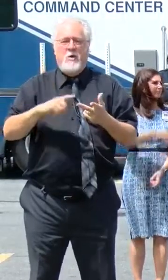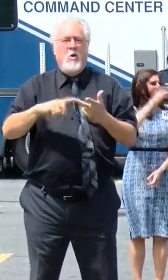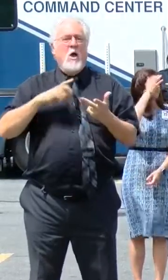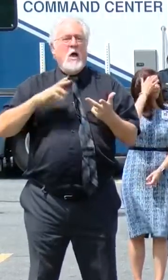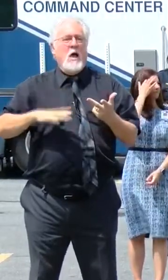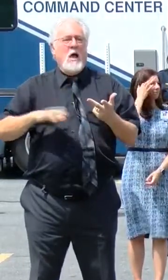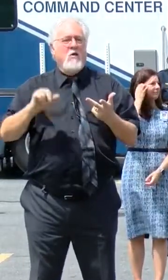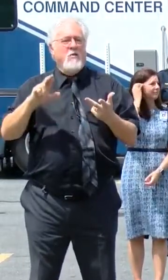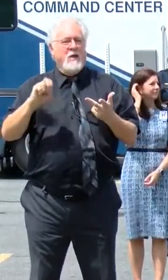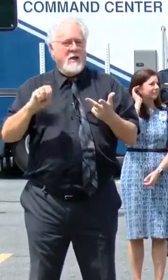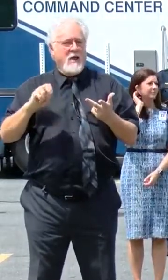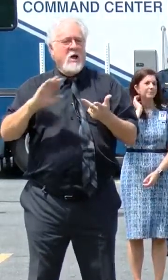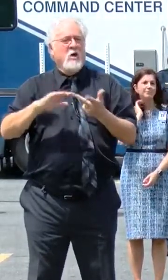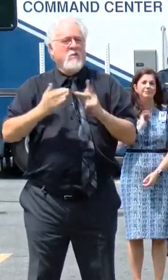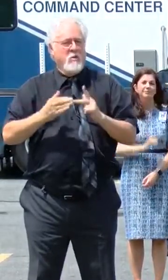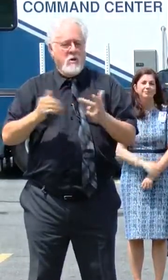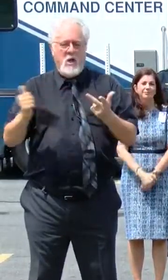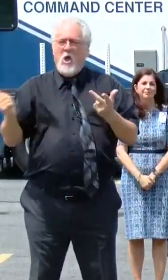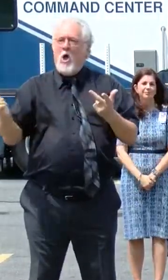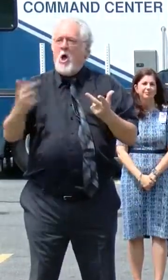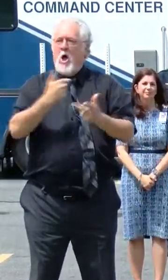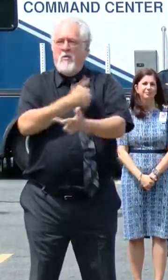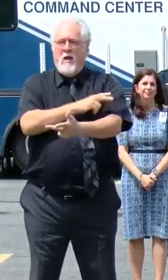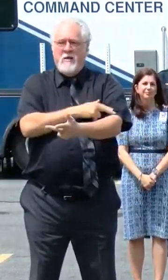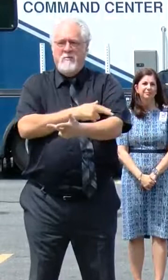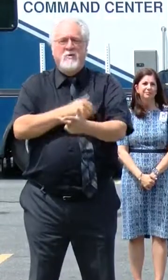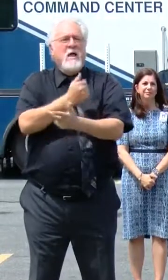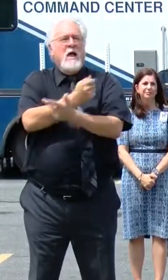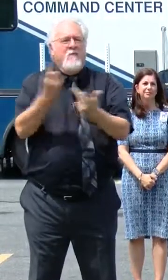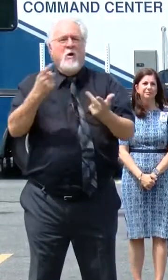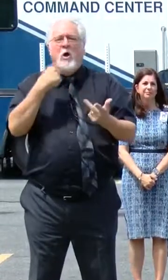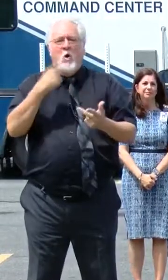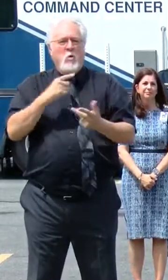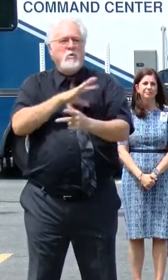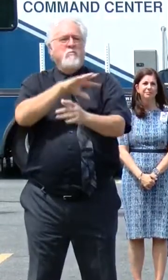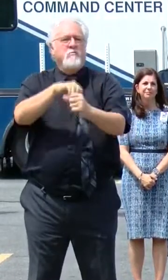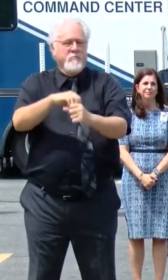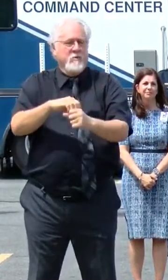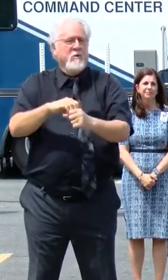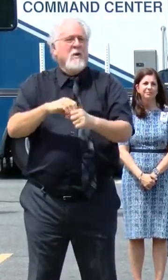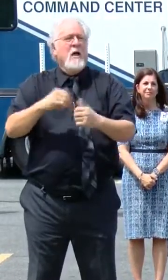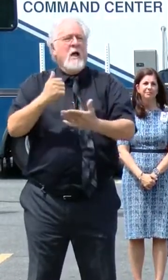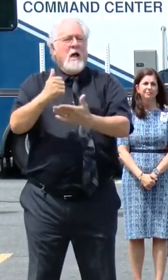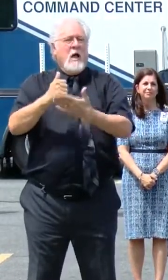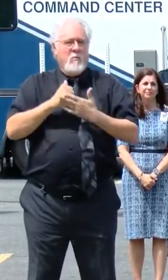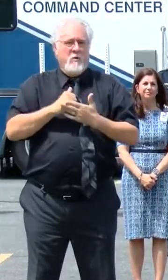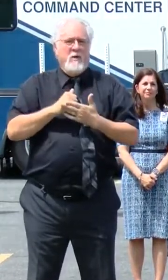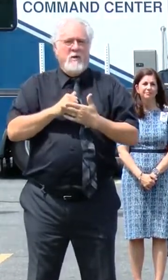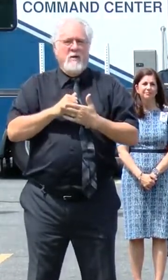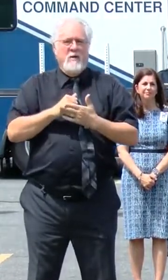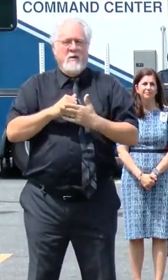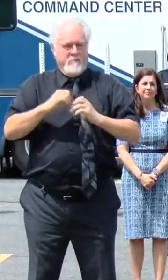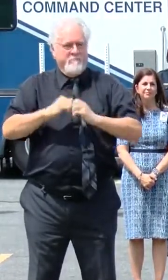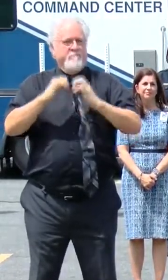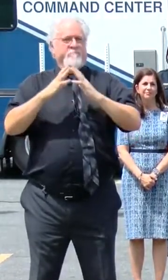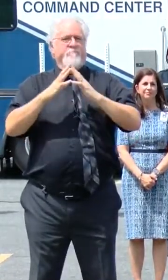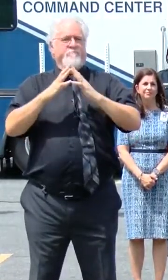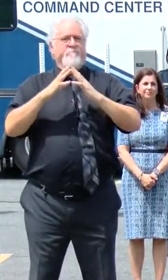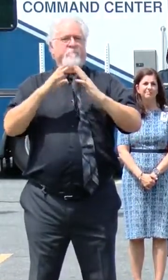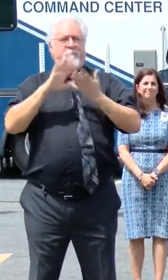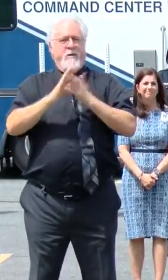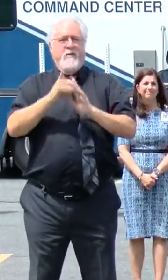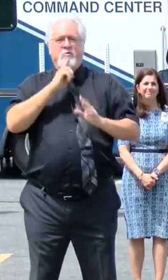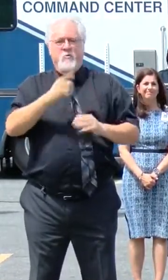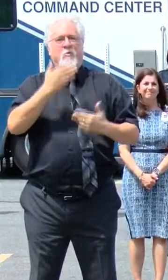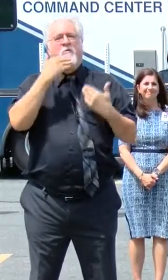healthcare community, all of our hospitals, everyone who has played a role in helping this site become a